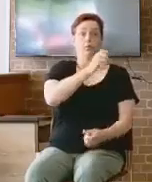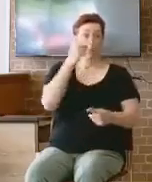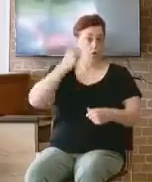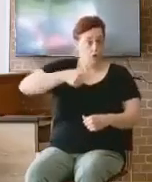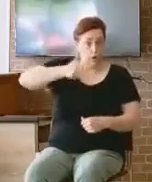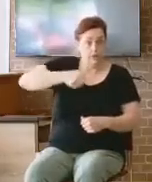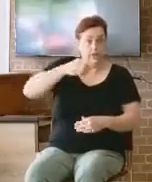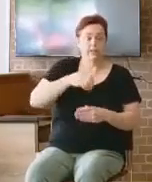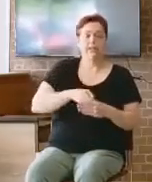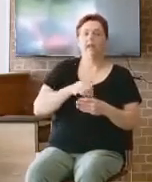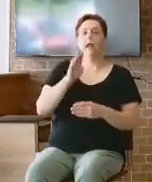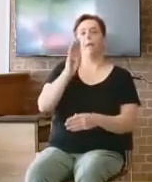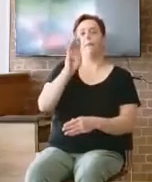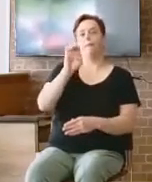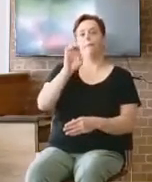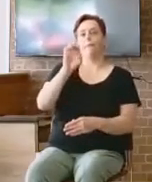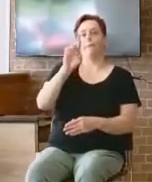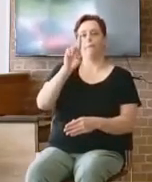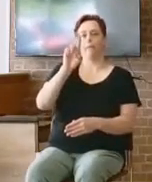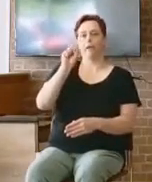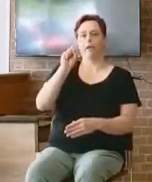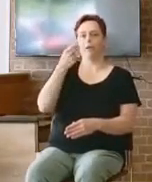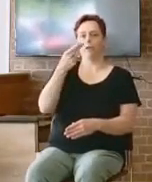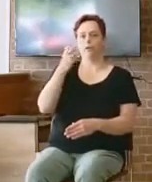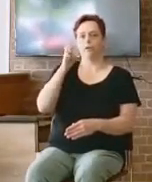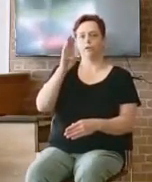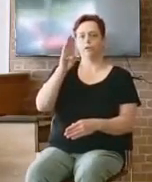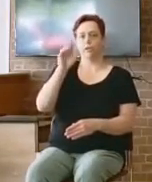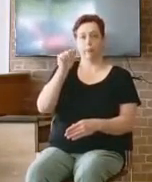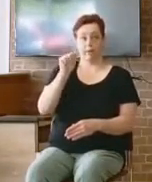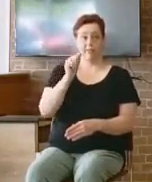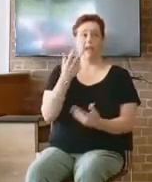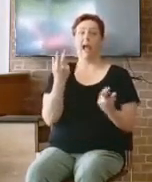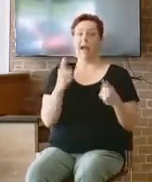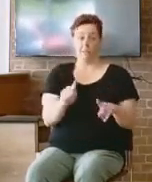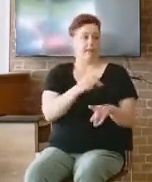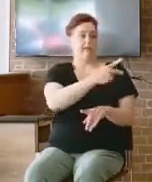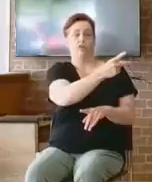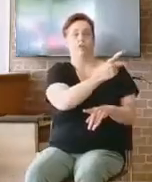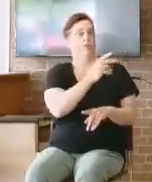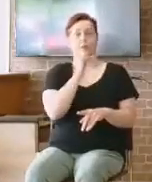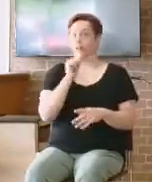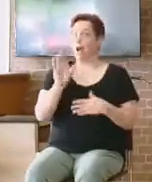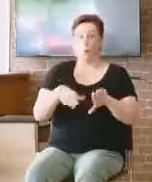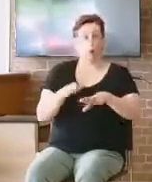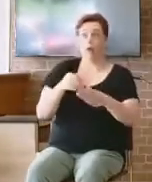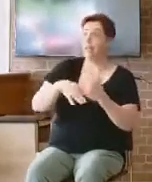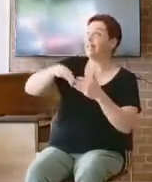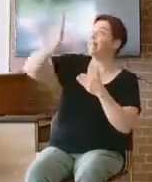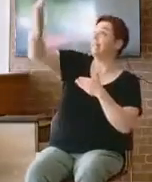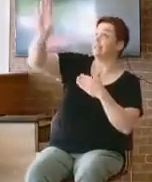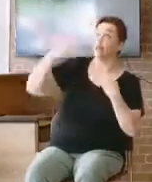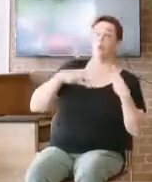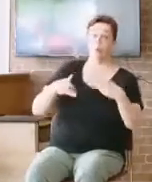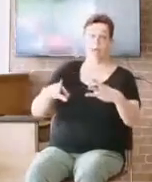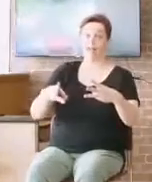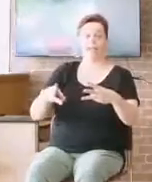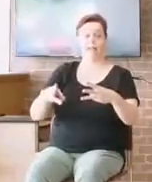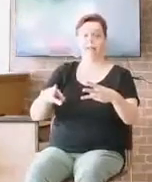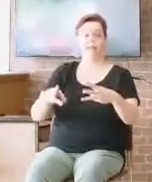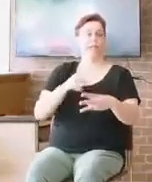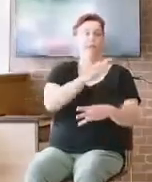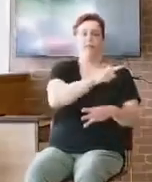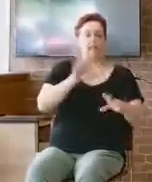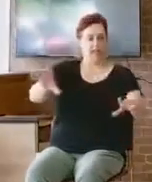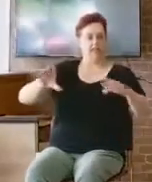not in his ways, but turned aside after lucre and took bribes of averted judgment. See, Samuel's